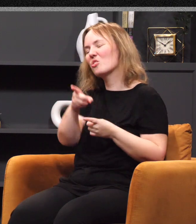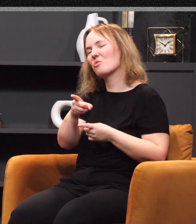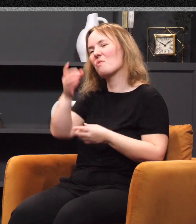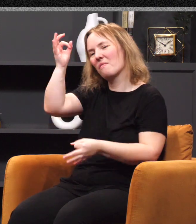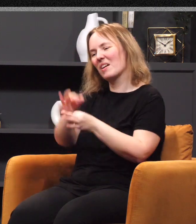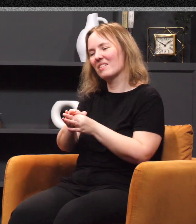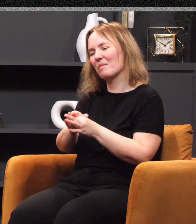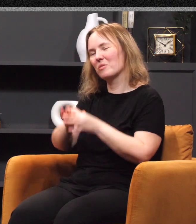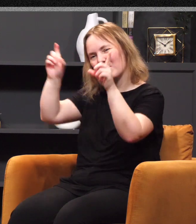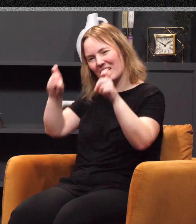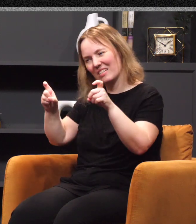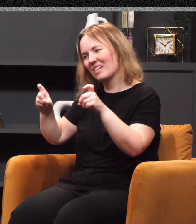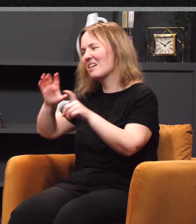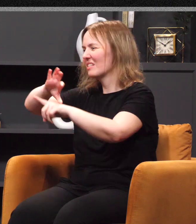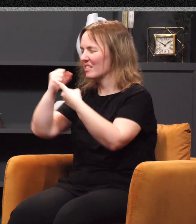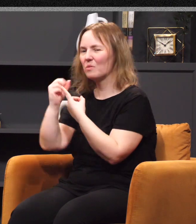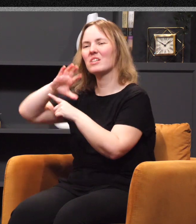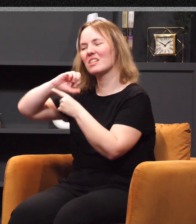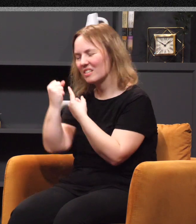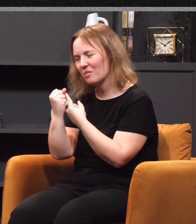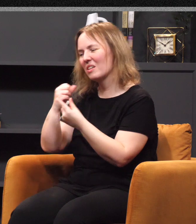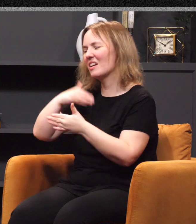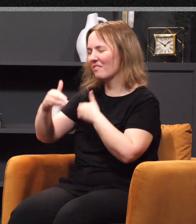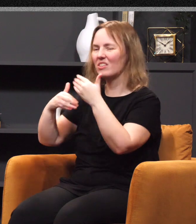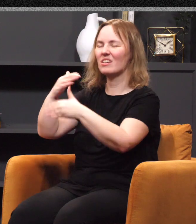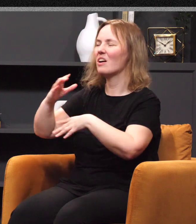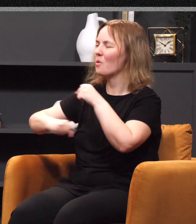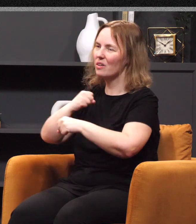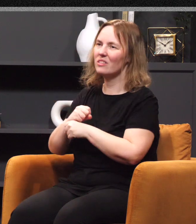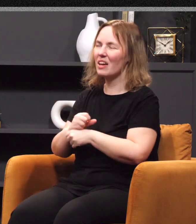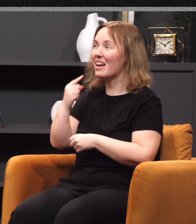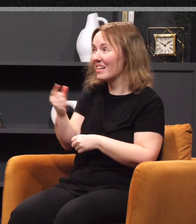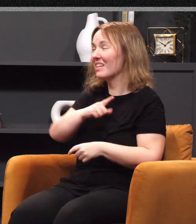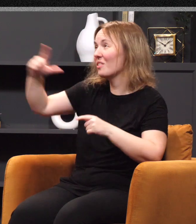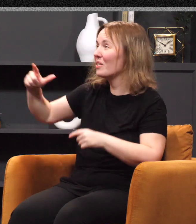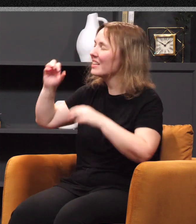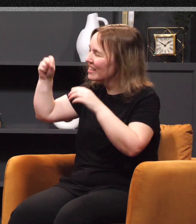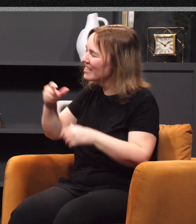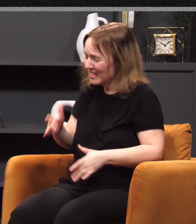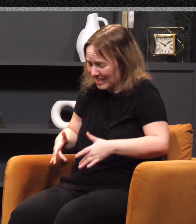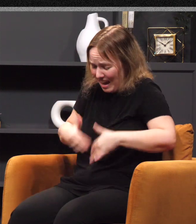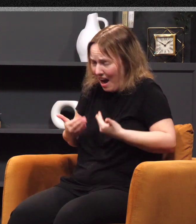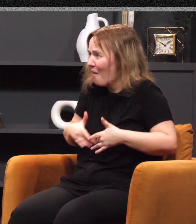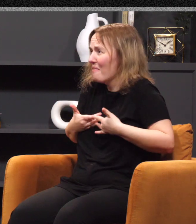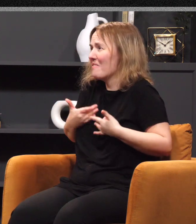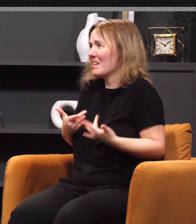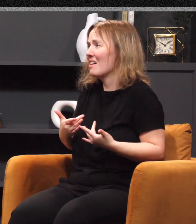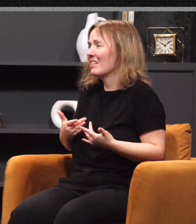comes through situation after situation over the years where when push comes to shove, I say, Lord, yes, this is how I feel. This is what is coming against me.